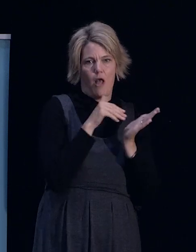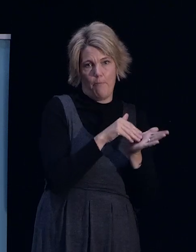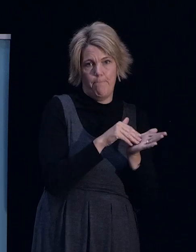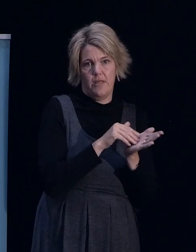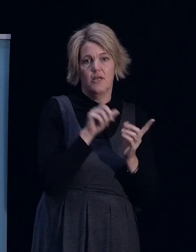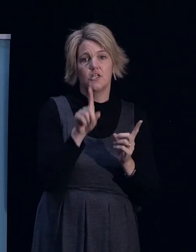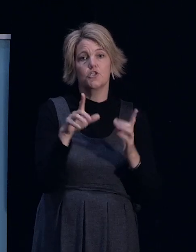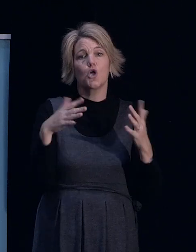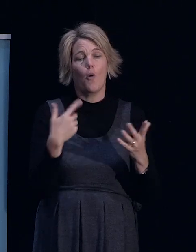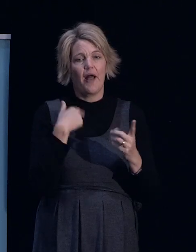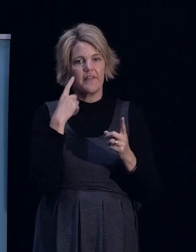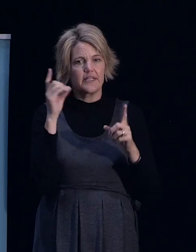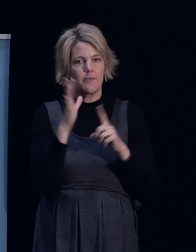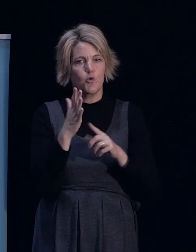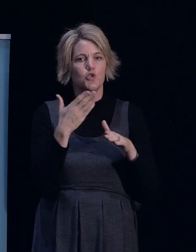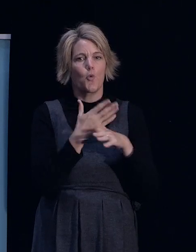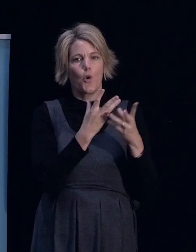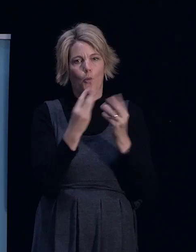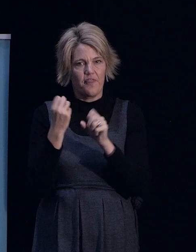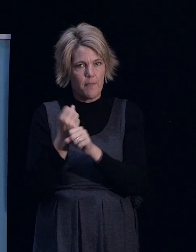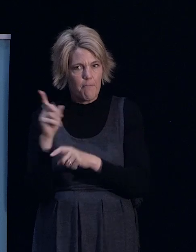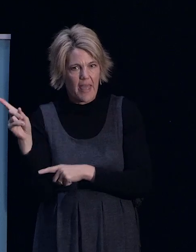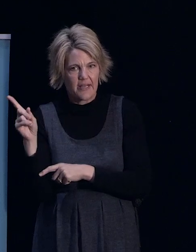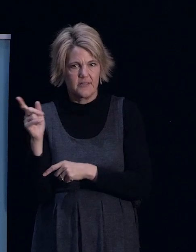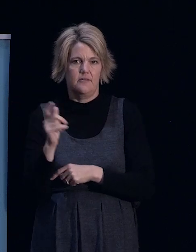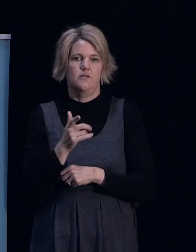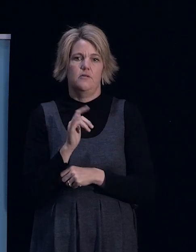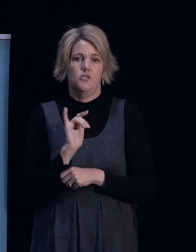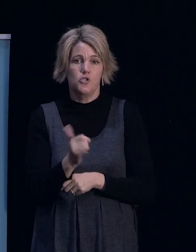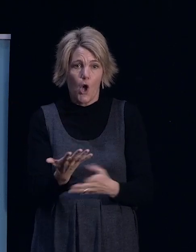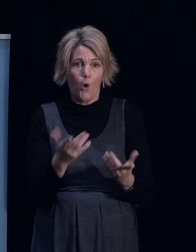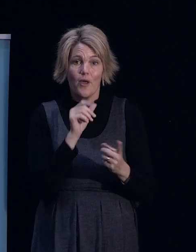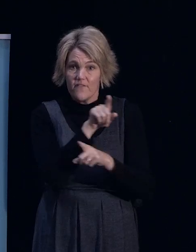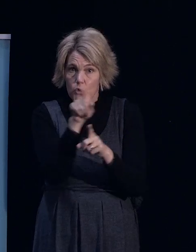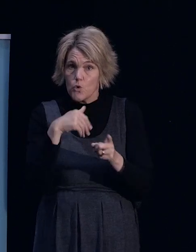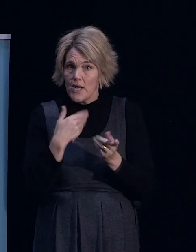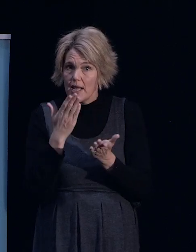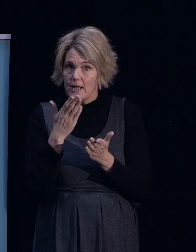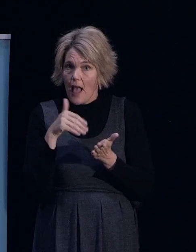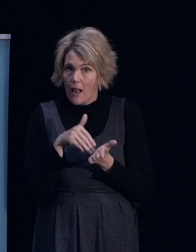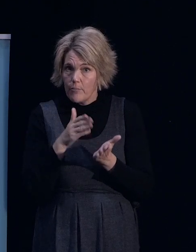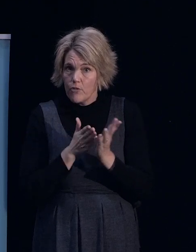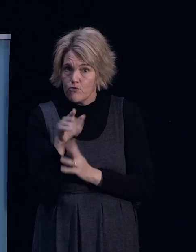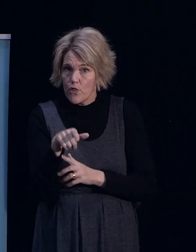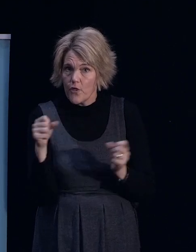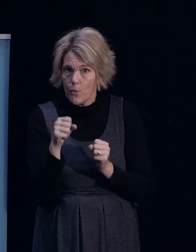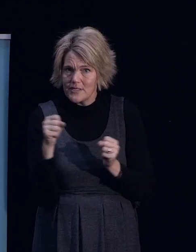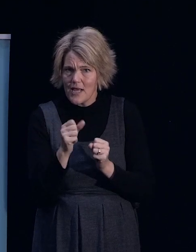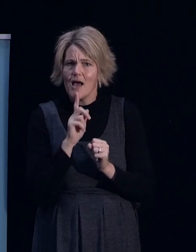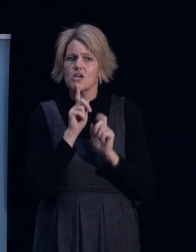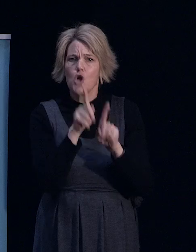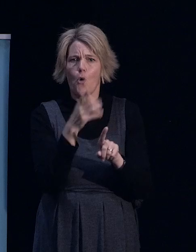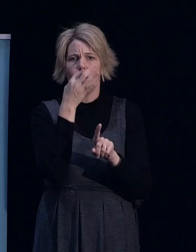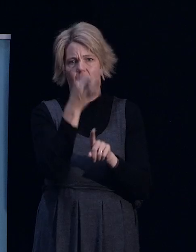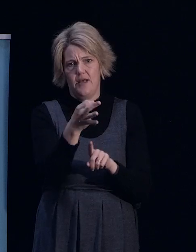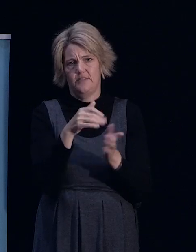need to work with them, but don't do it by yourself. And if you need help through this winter, go and get it. And there are some people here